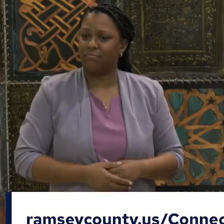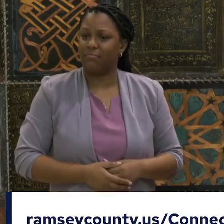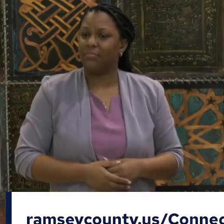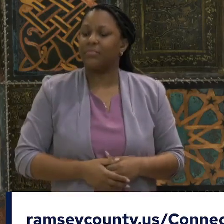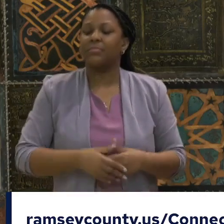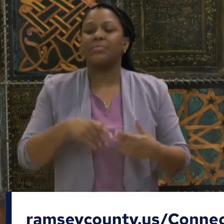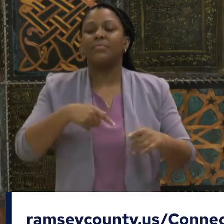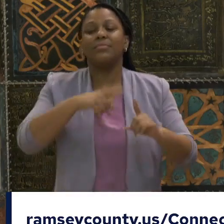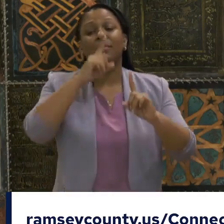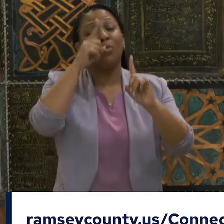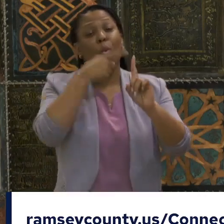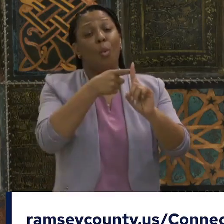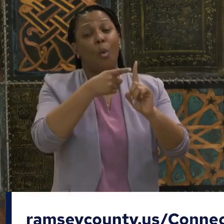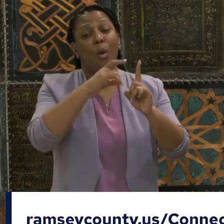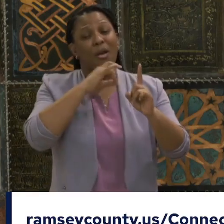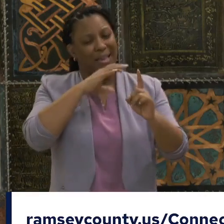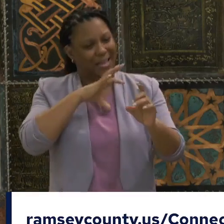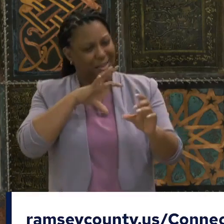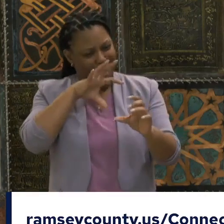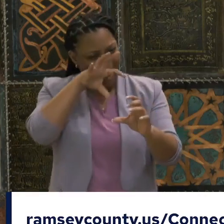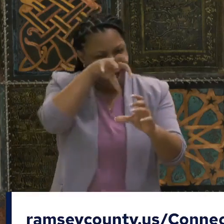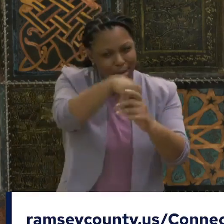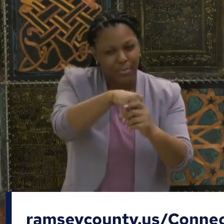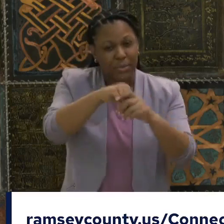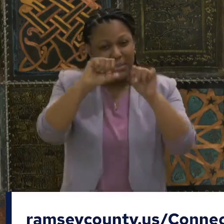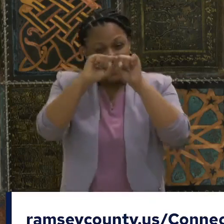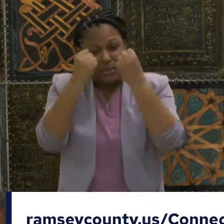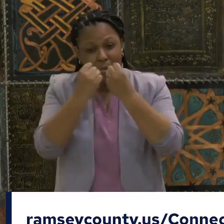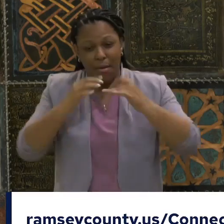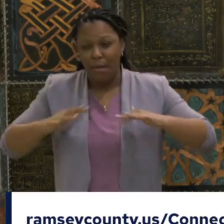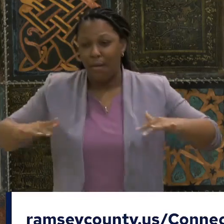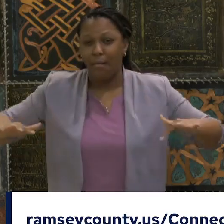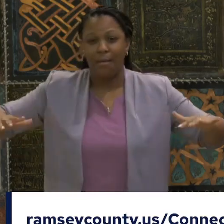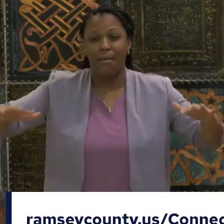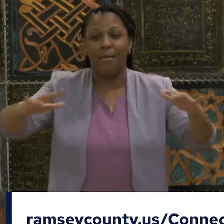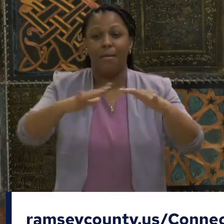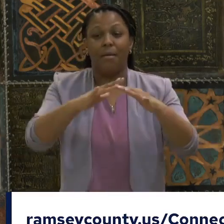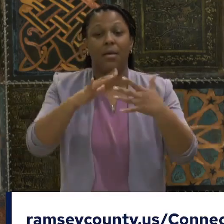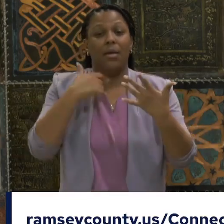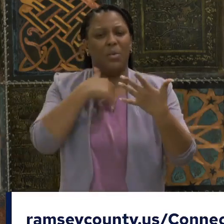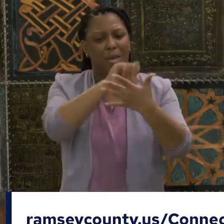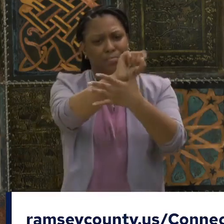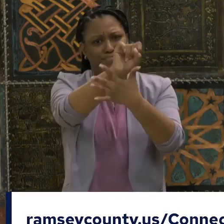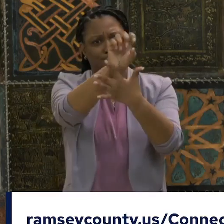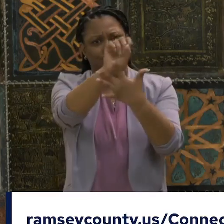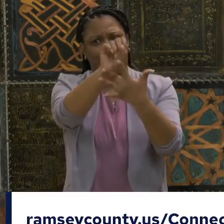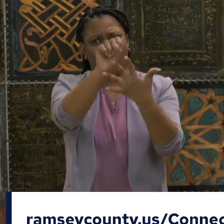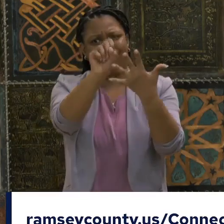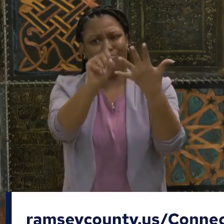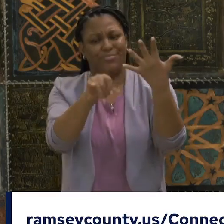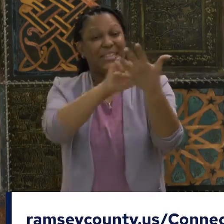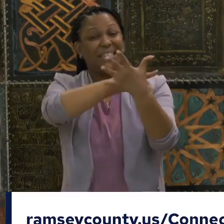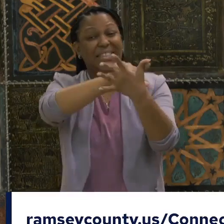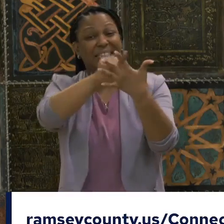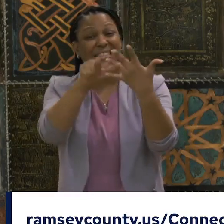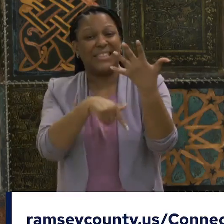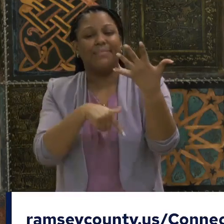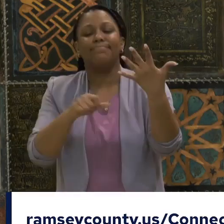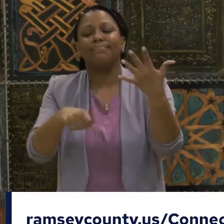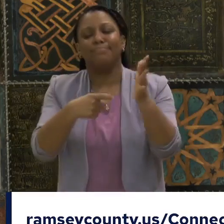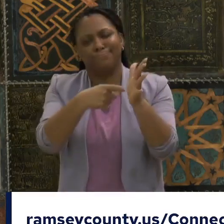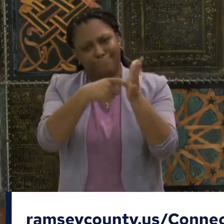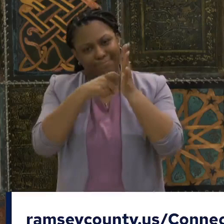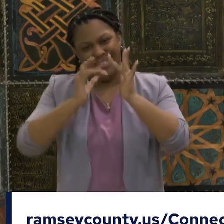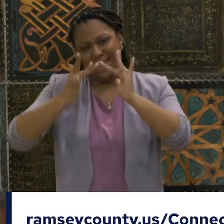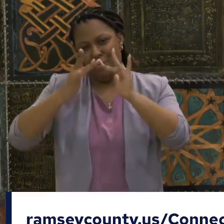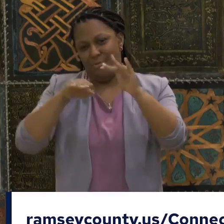today's era, that means digital connectivity. You illustrated it, right? Everybody in this room used